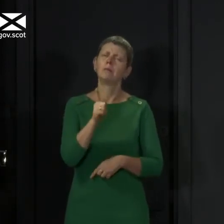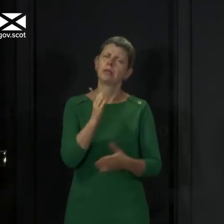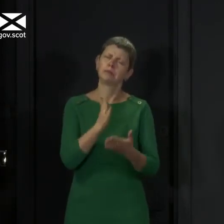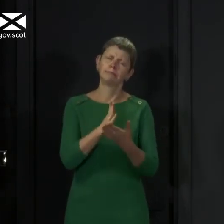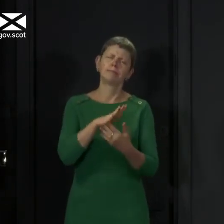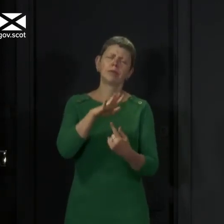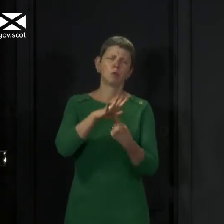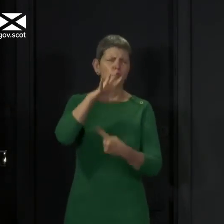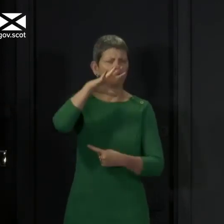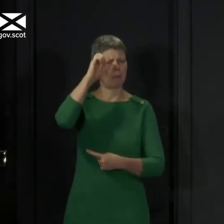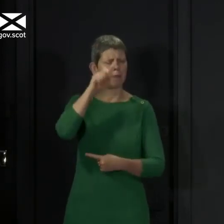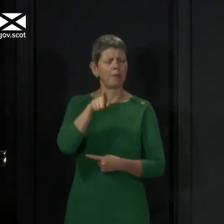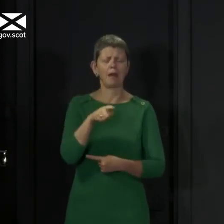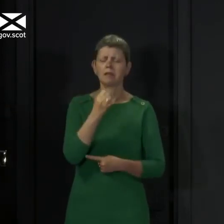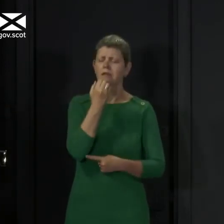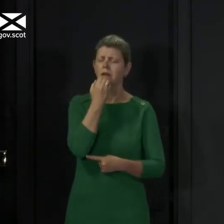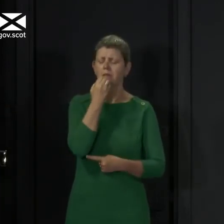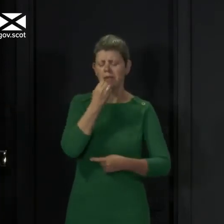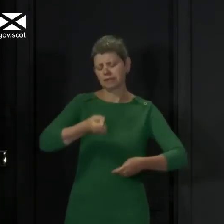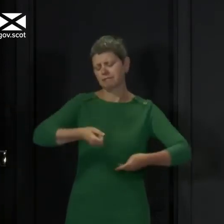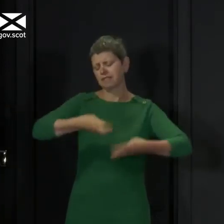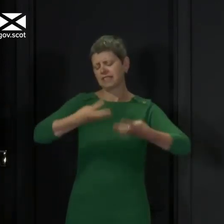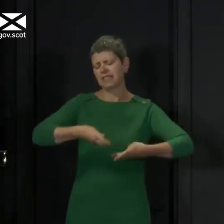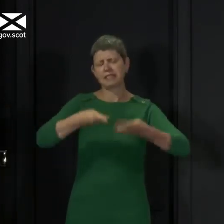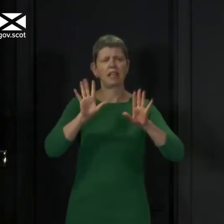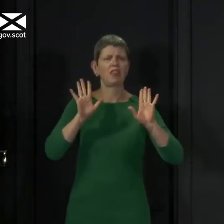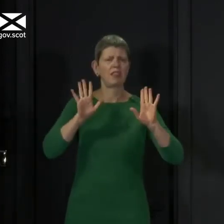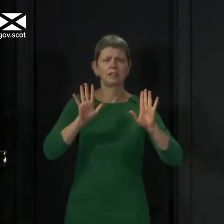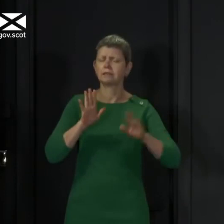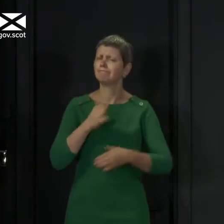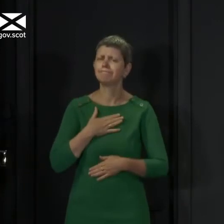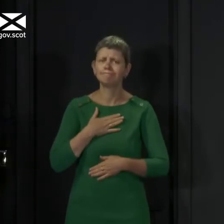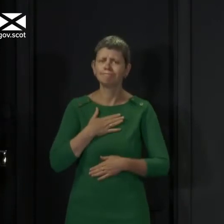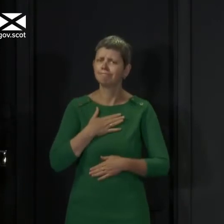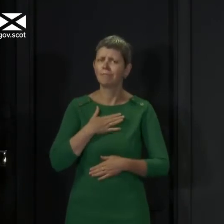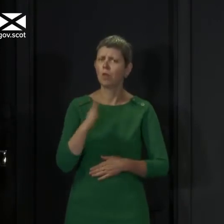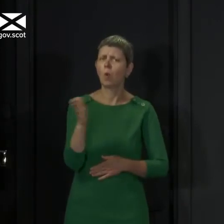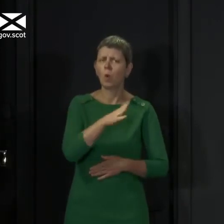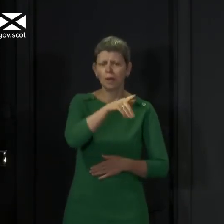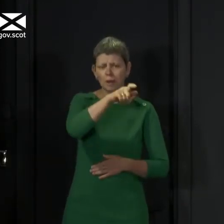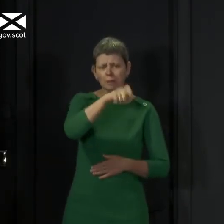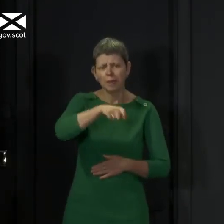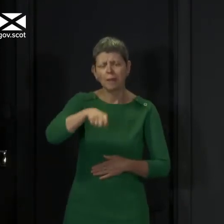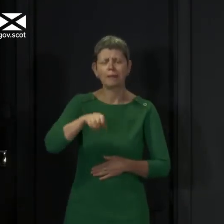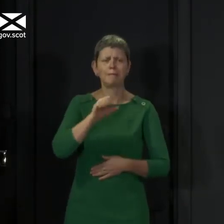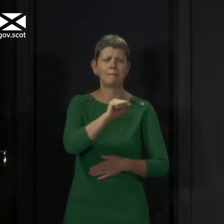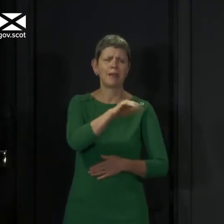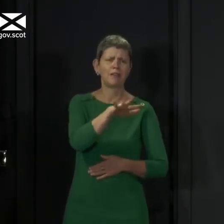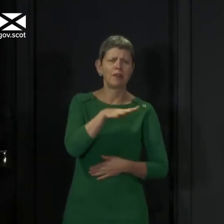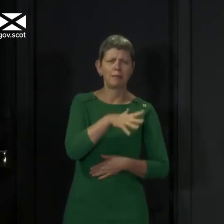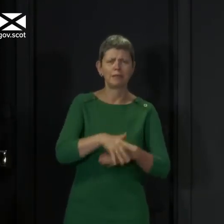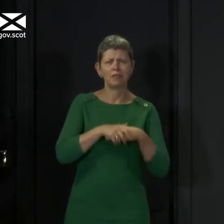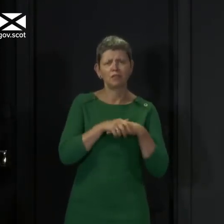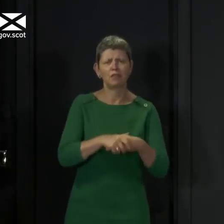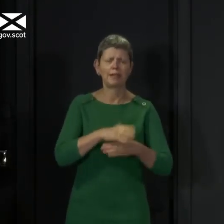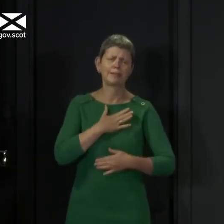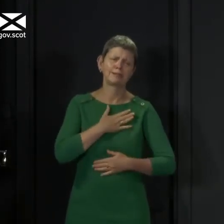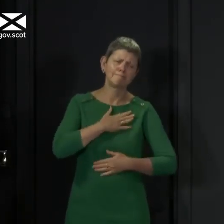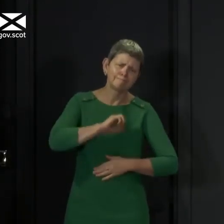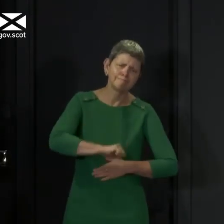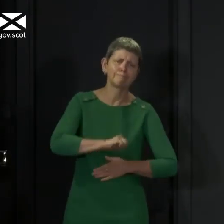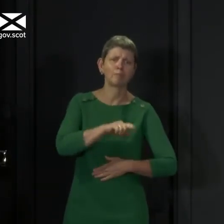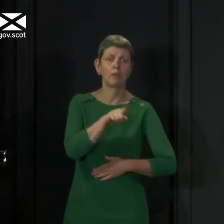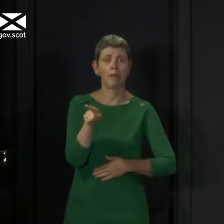that these numbers are not just statistics. They are individuals whose loss is being deeply felt by their loved ones. So once again, I want to